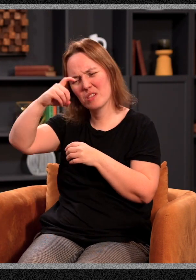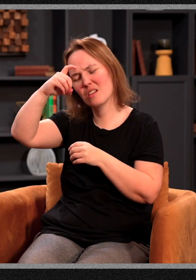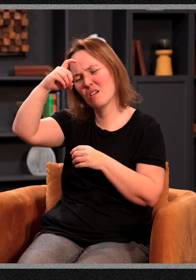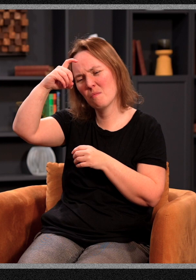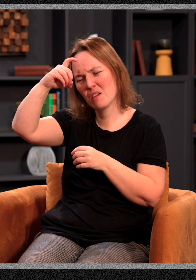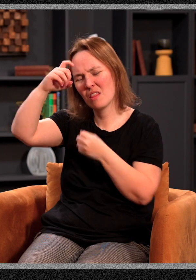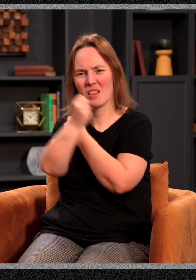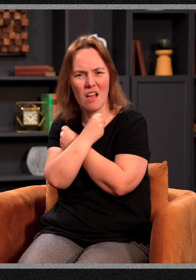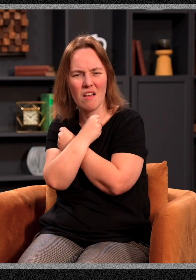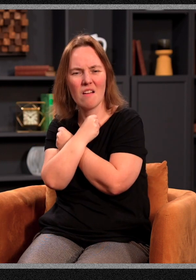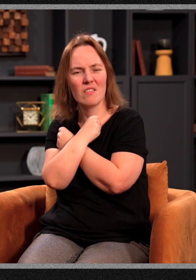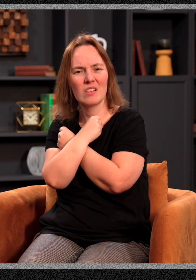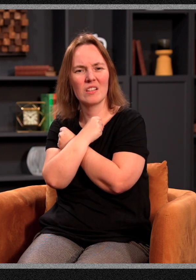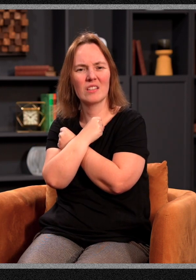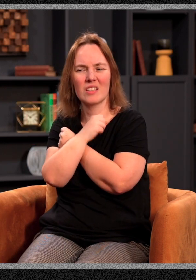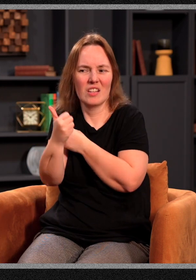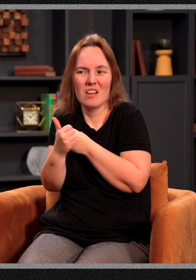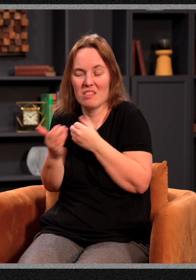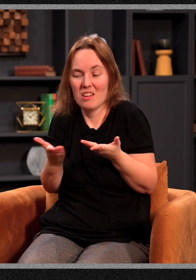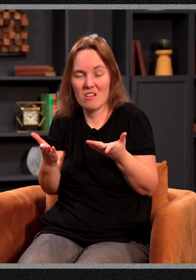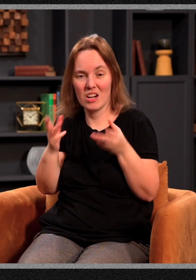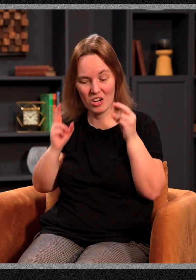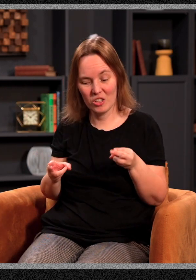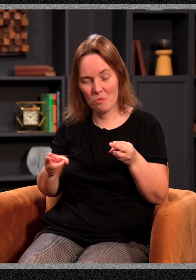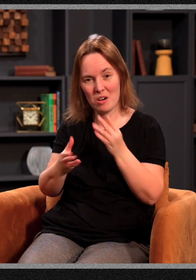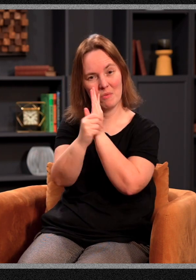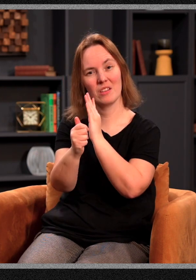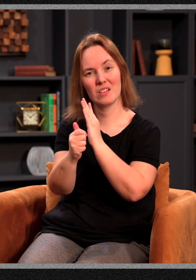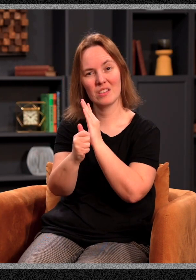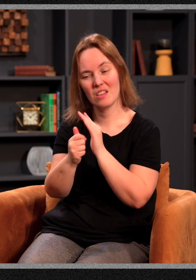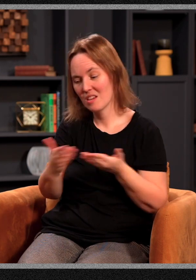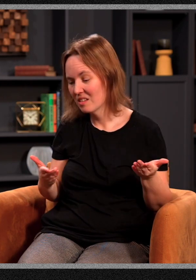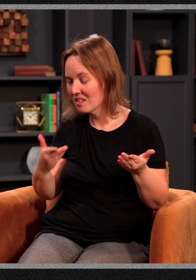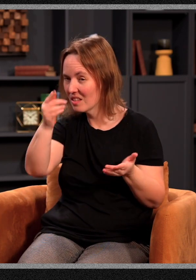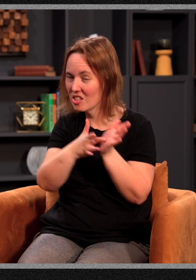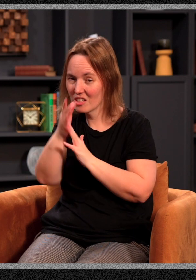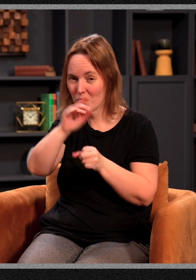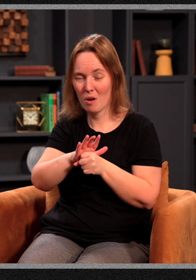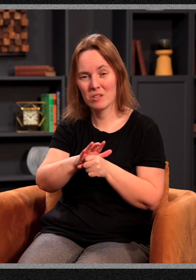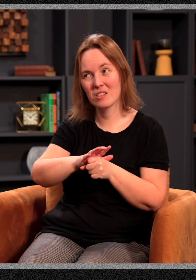love, of capacity that's just not there in our human abilities, of the things that Jesus promised his people would do?